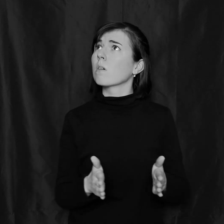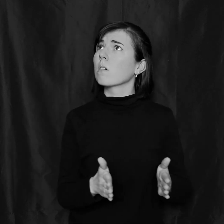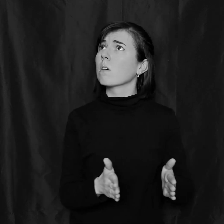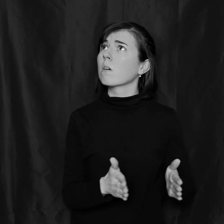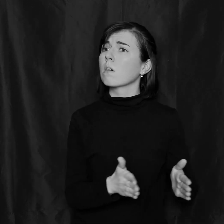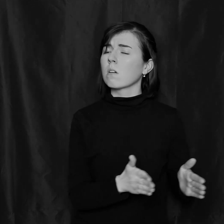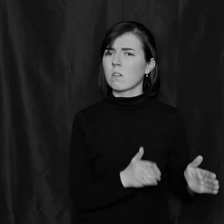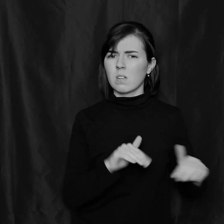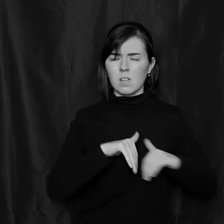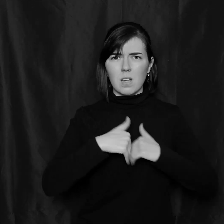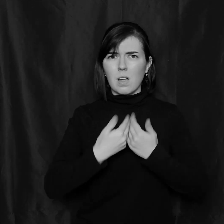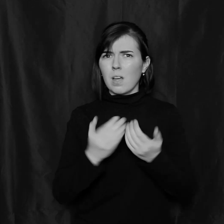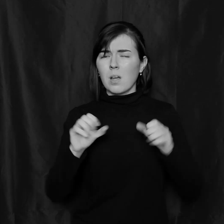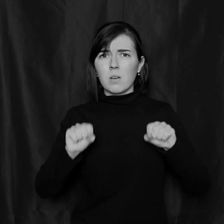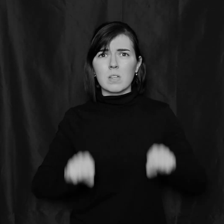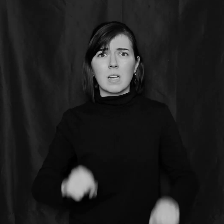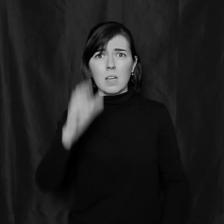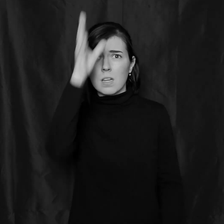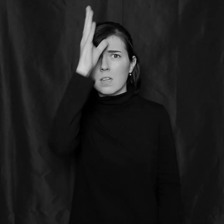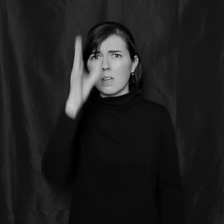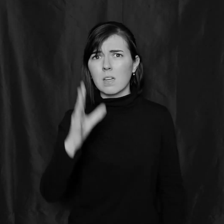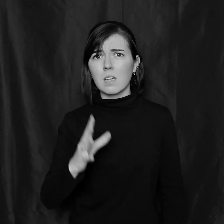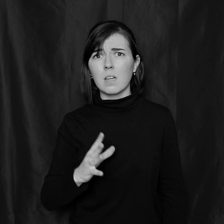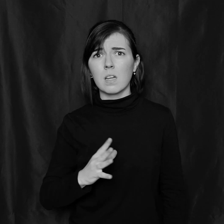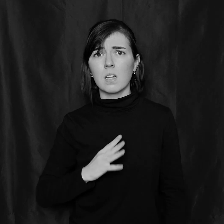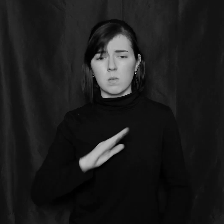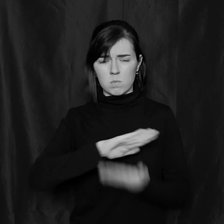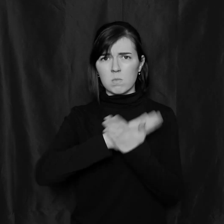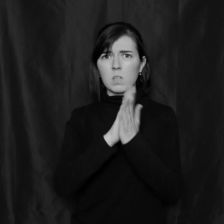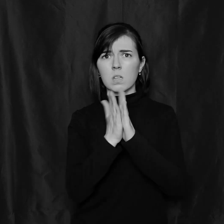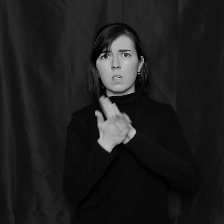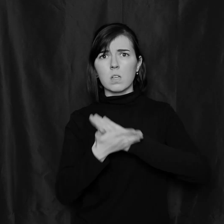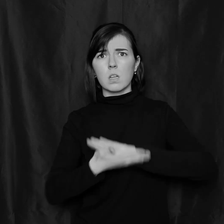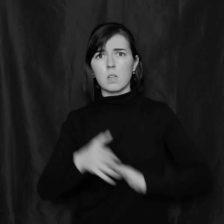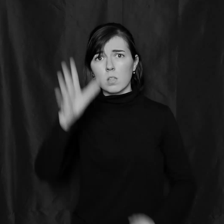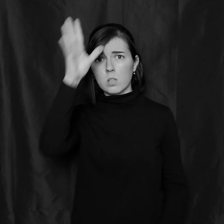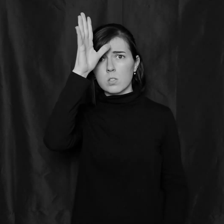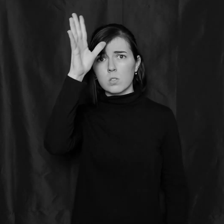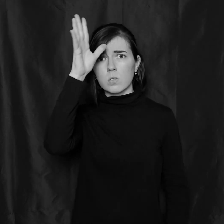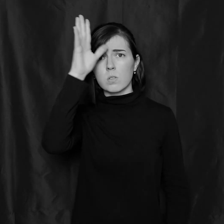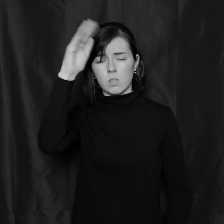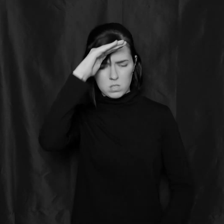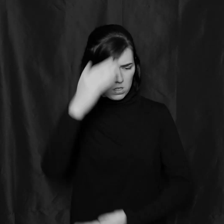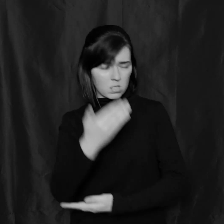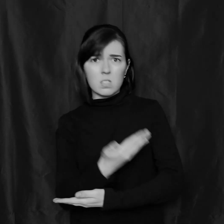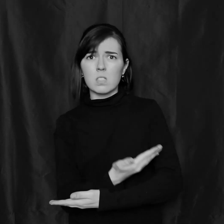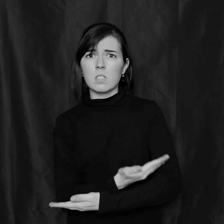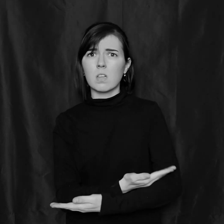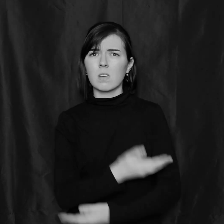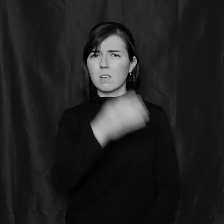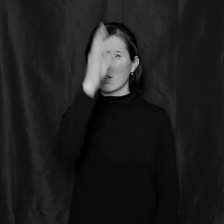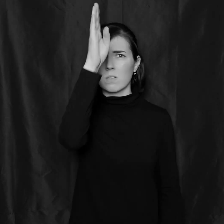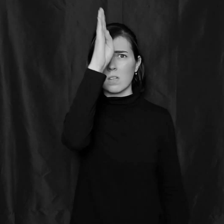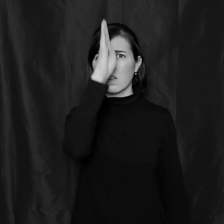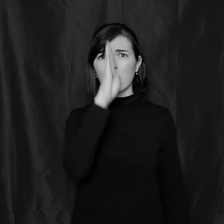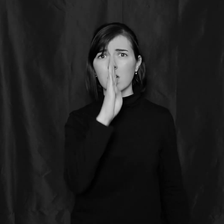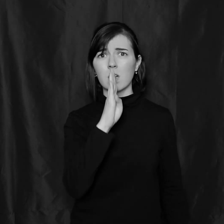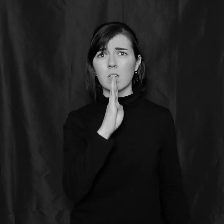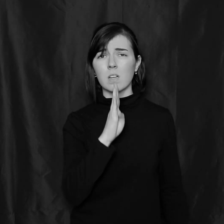How can a man be father to the Son of God?